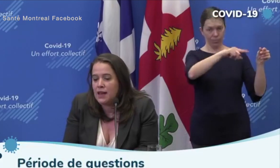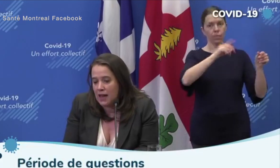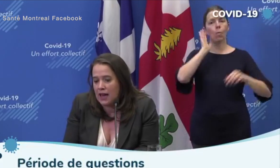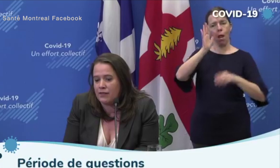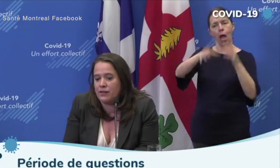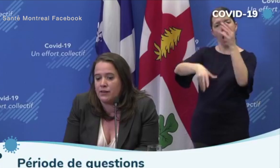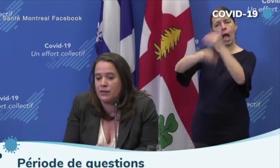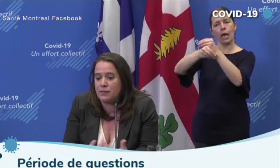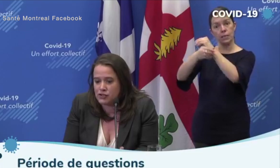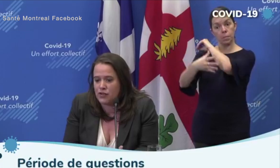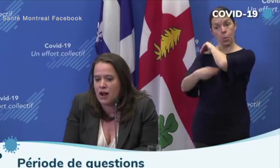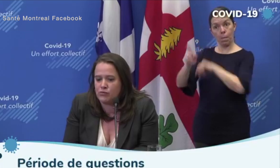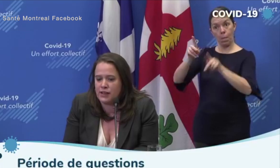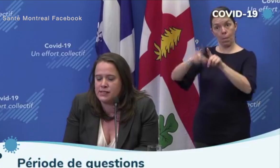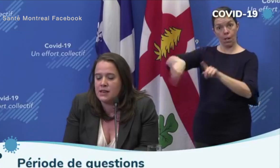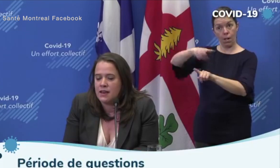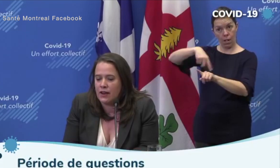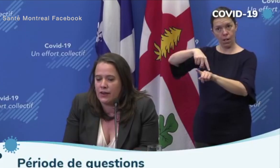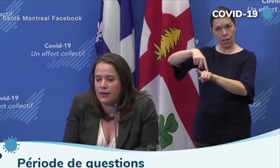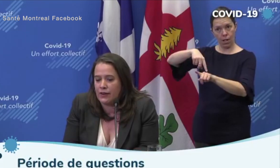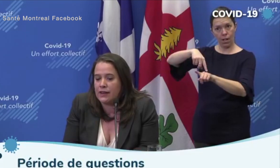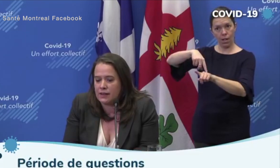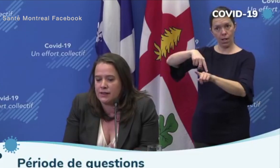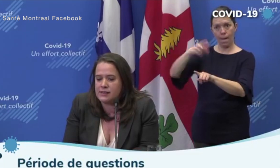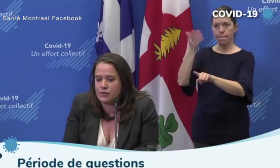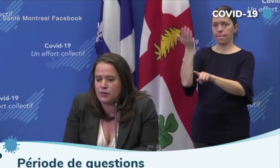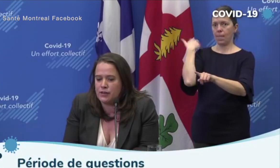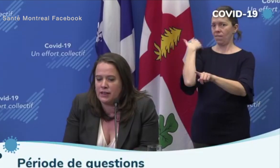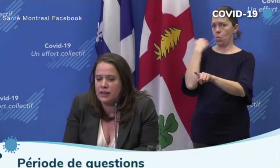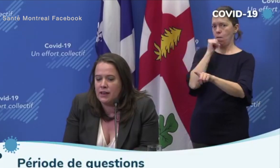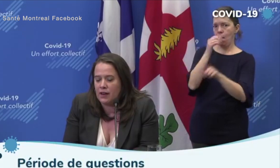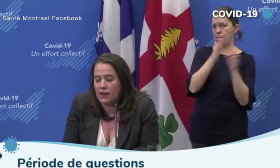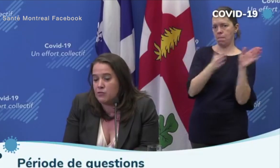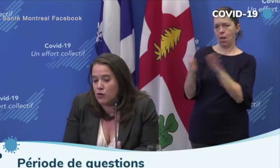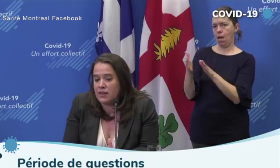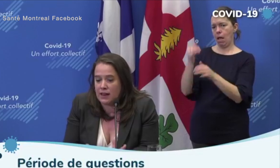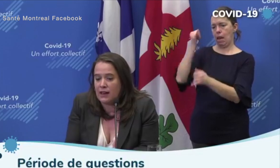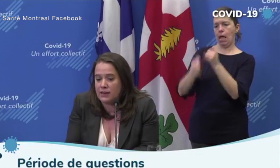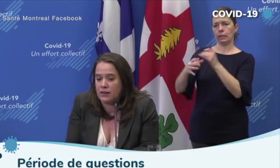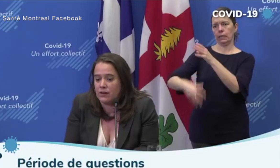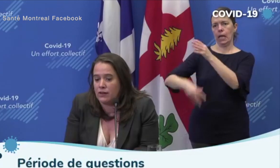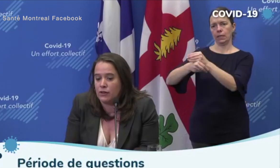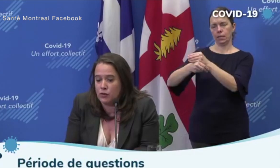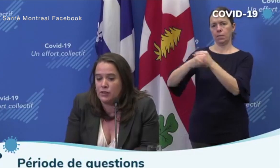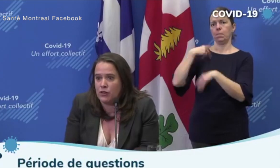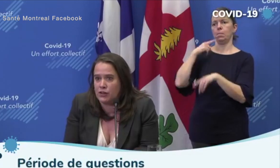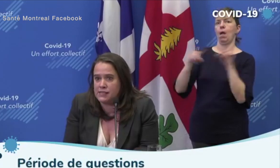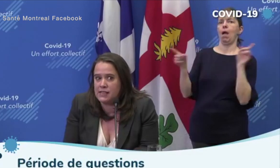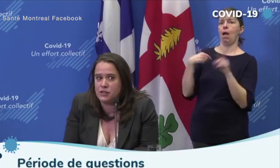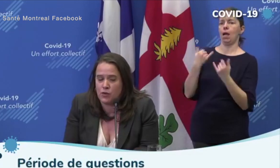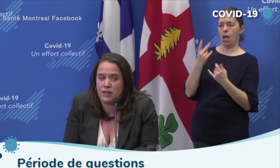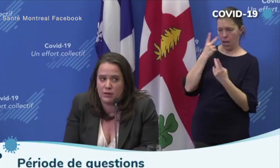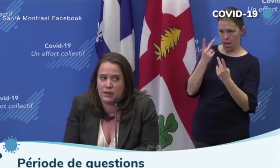we have major outbreaks in this community in more than eight community